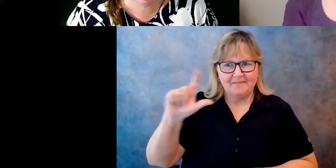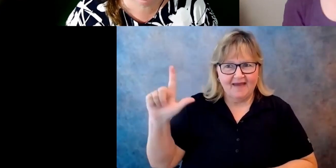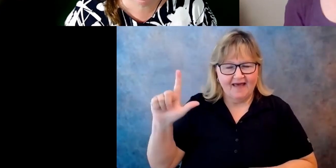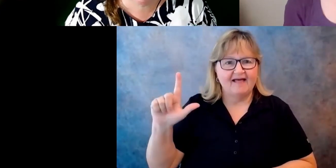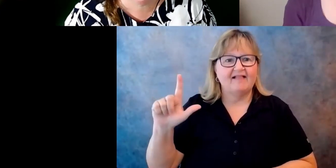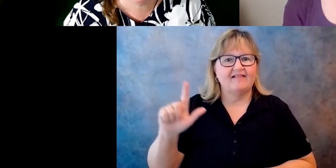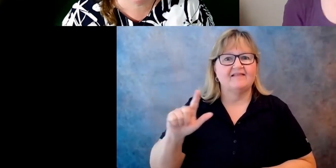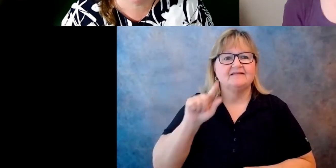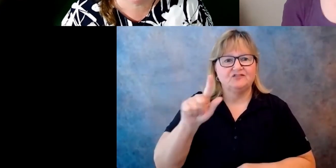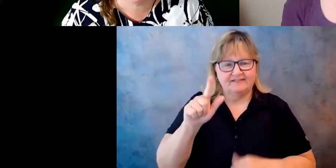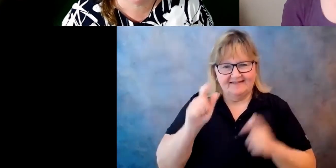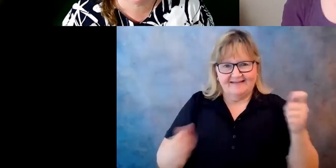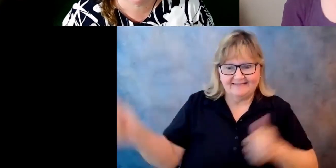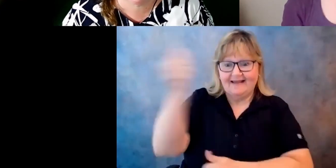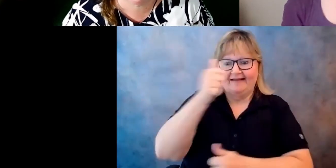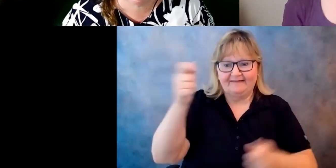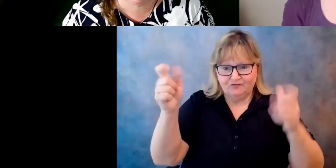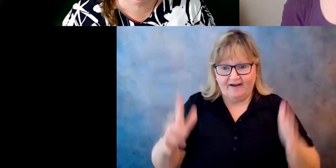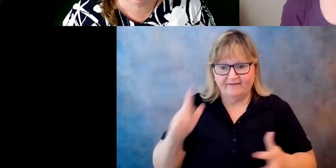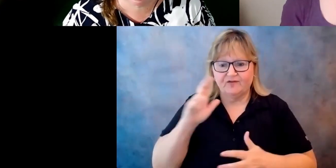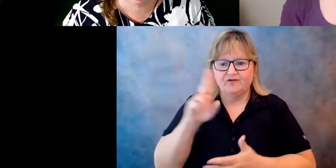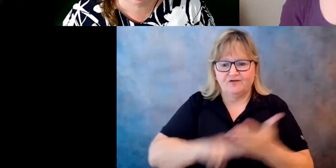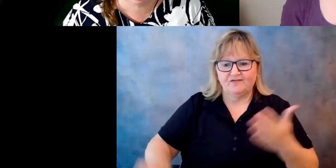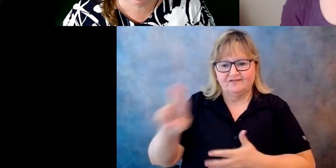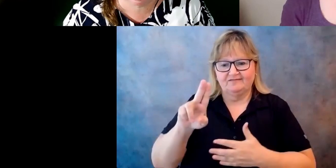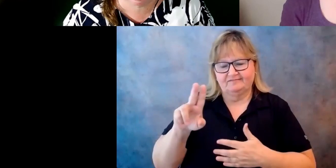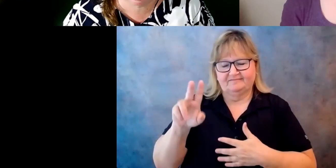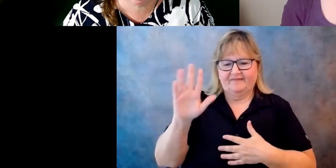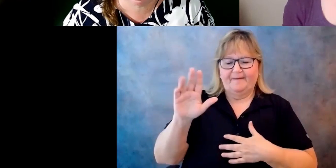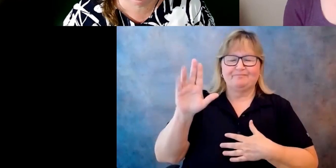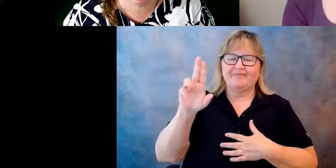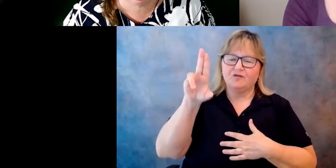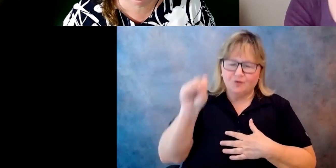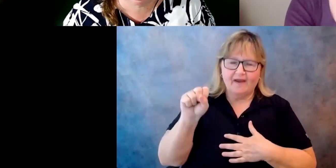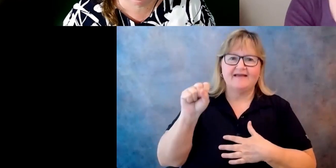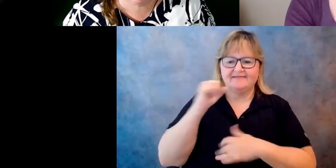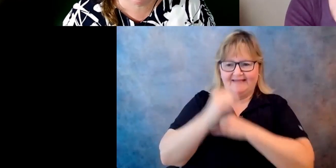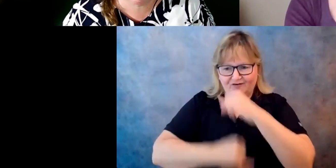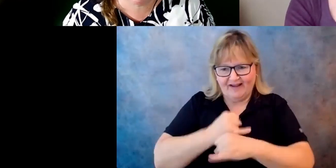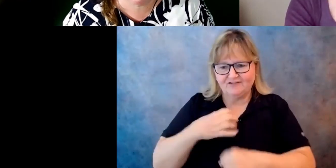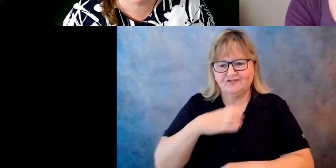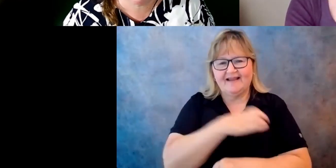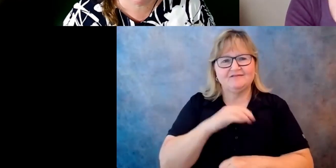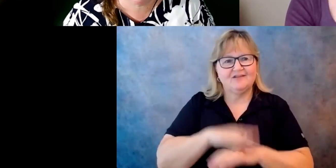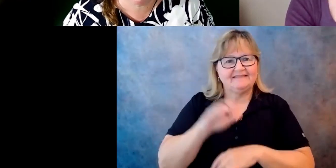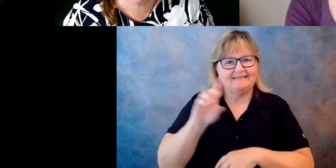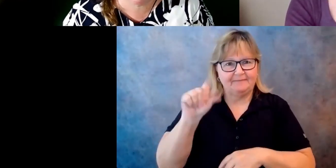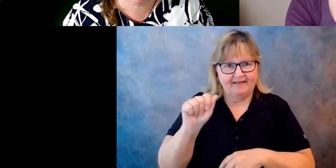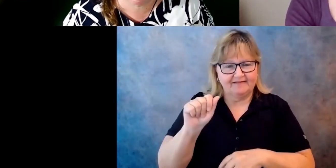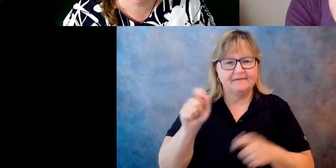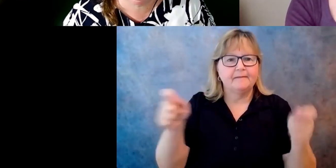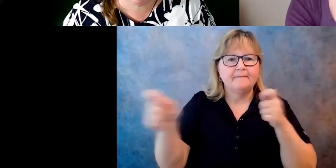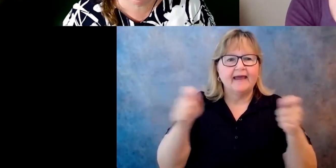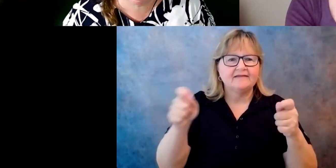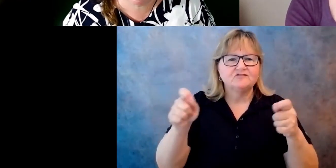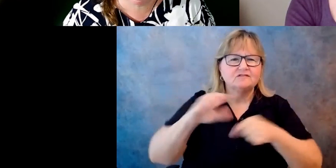United States Council, International Council on Disabilities, where she manages a global network of disability,